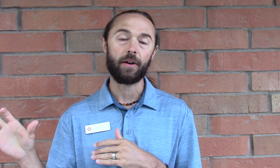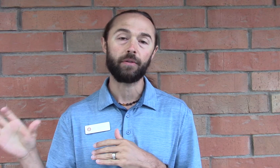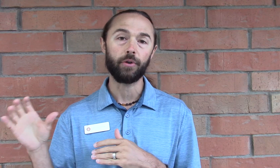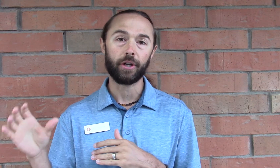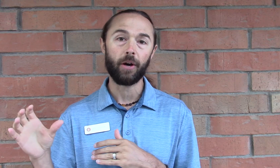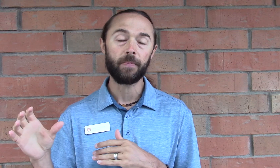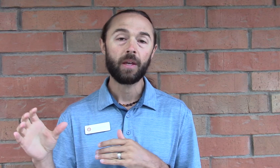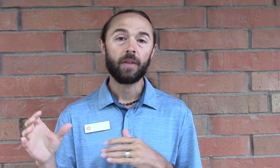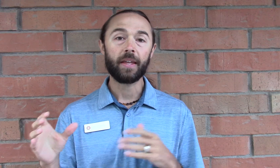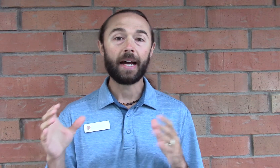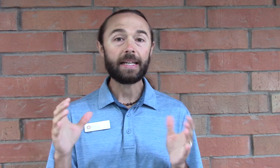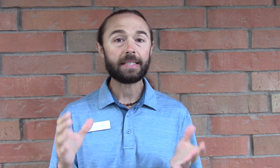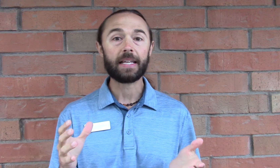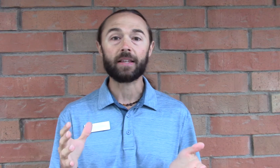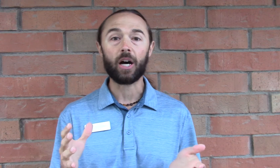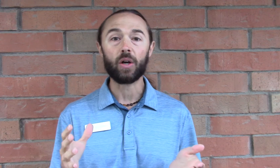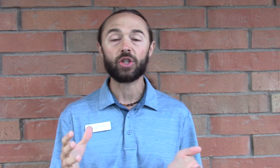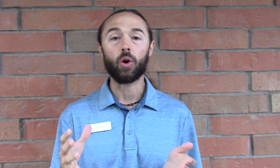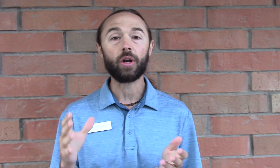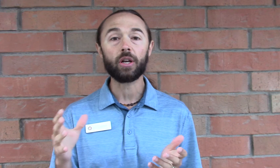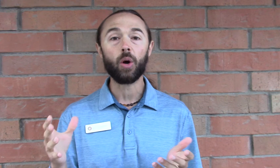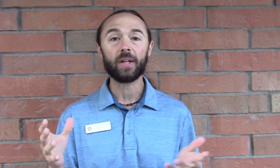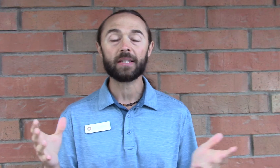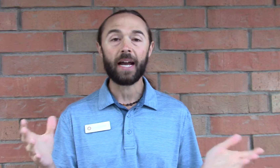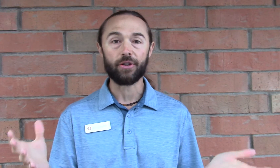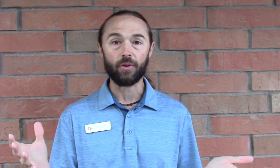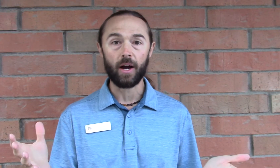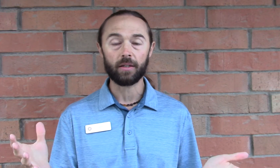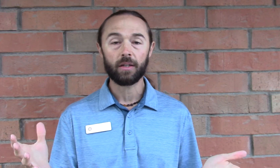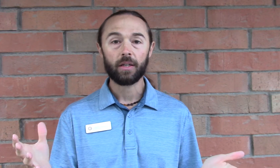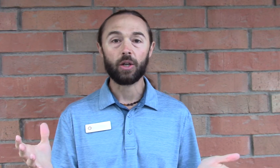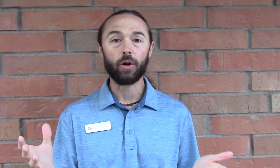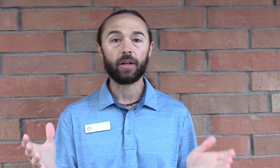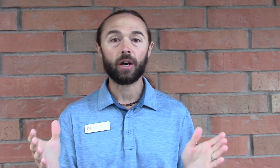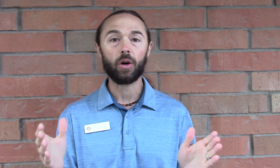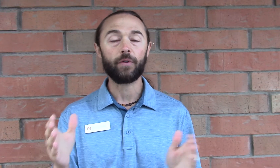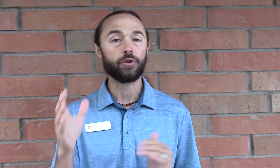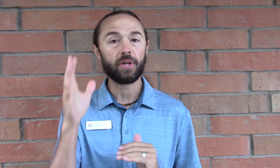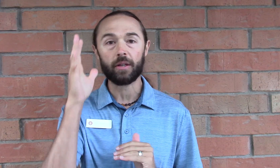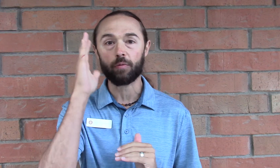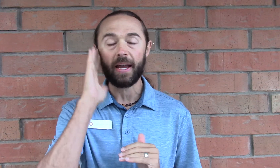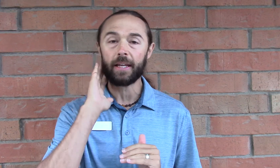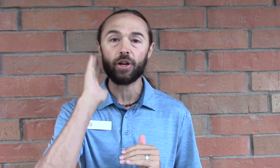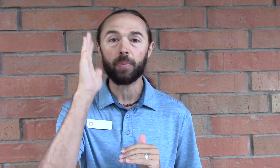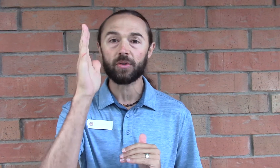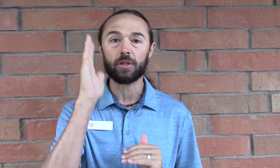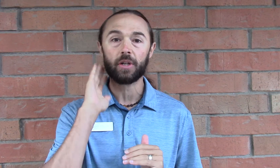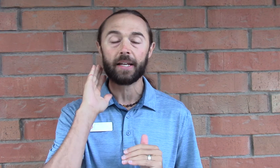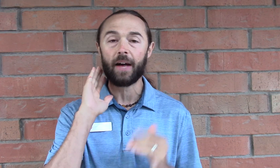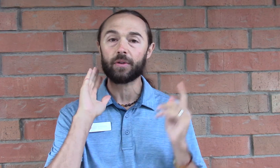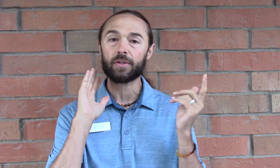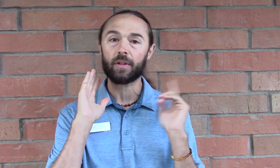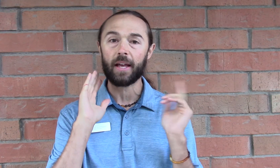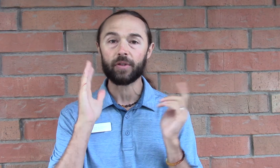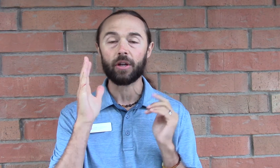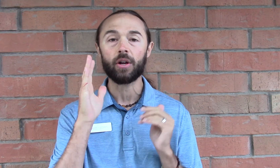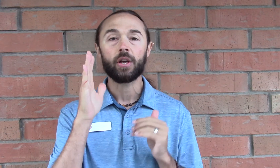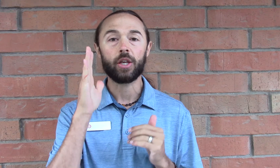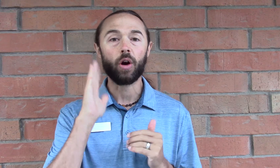vertigo. The nice thing though is you already know what side you're on. You already know if you're treating the right ear posterior canal versus the left ear. You already